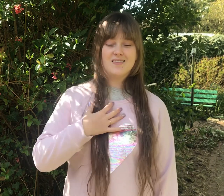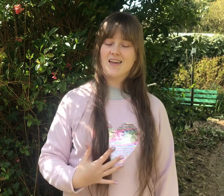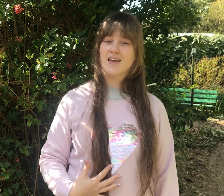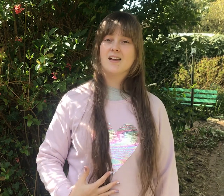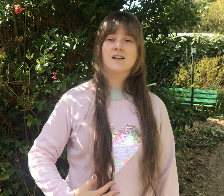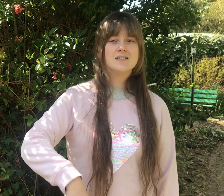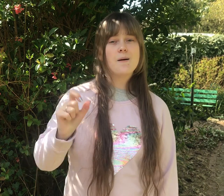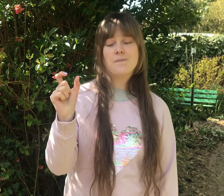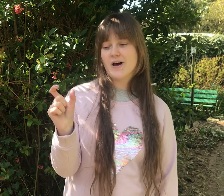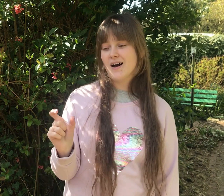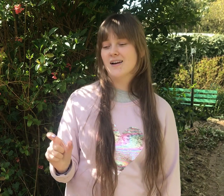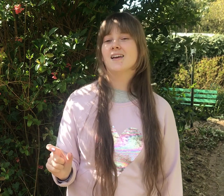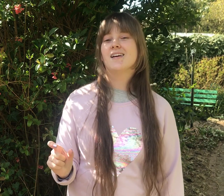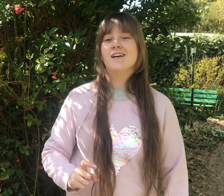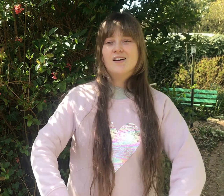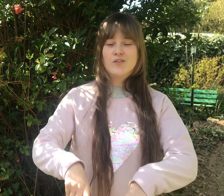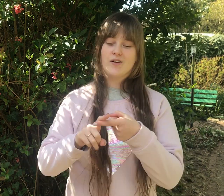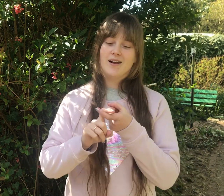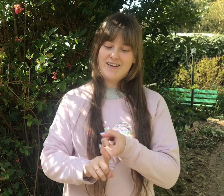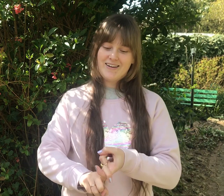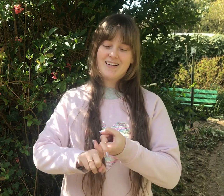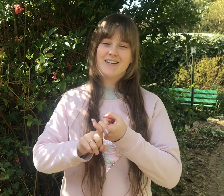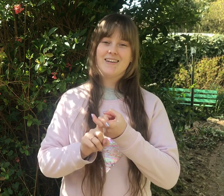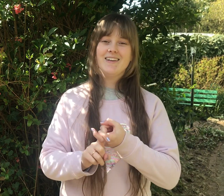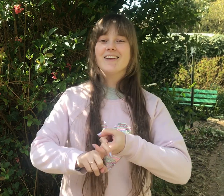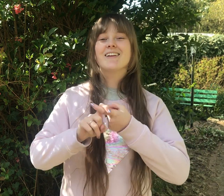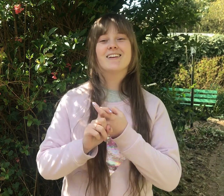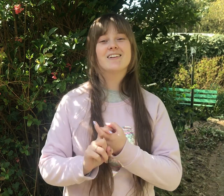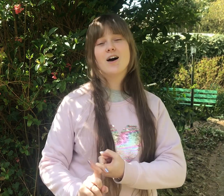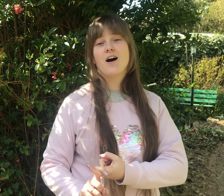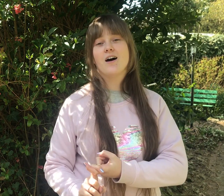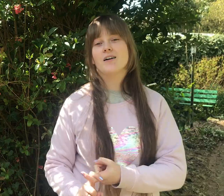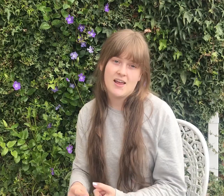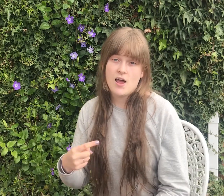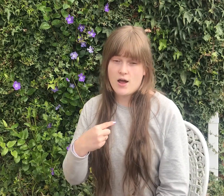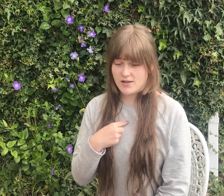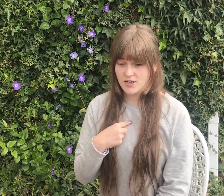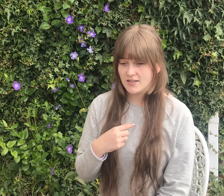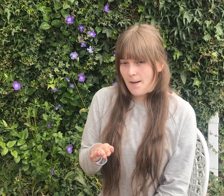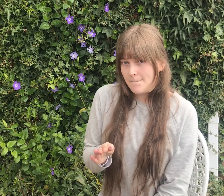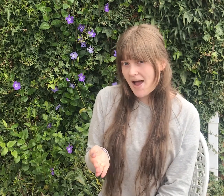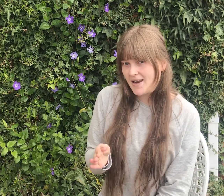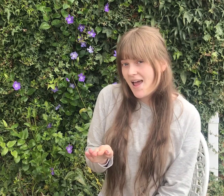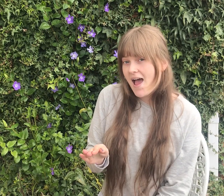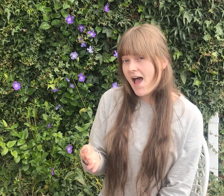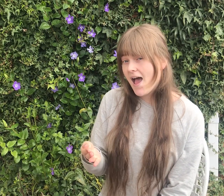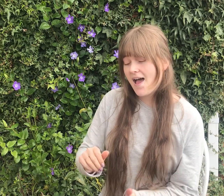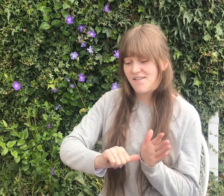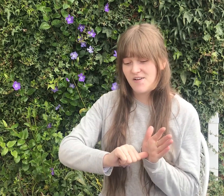need Somebody To lean On I just Might Have